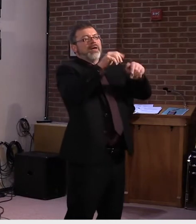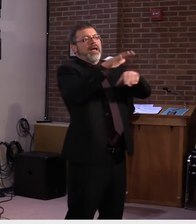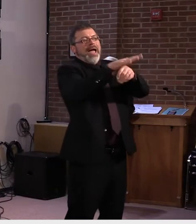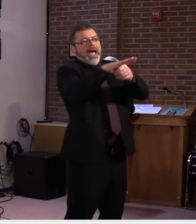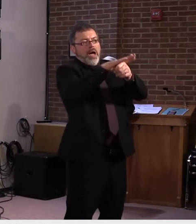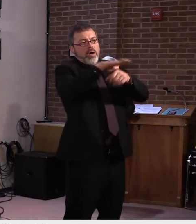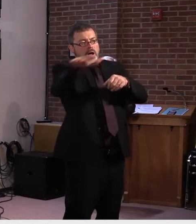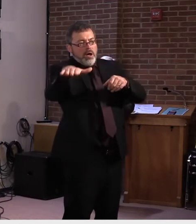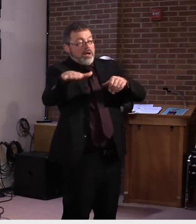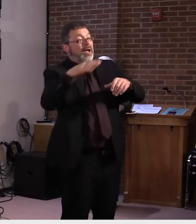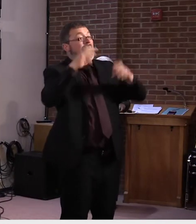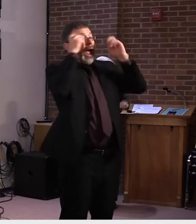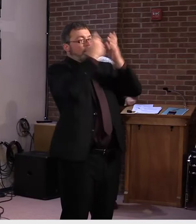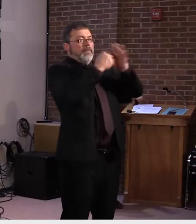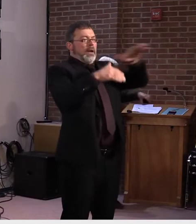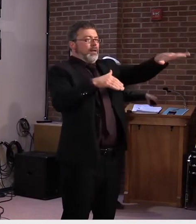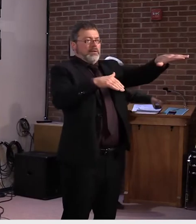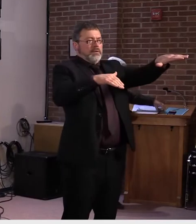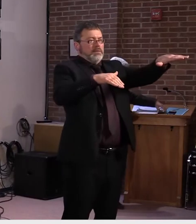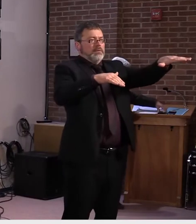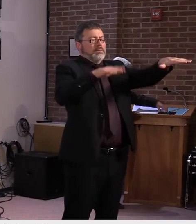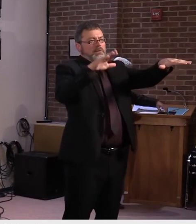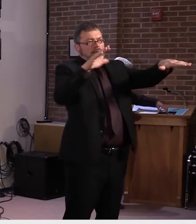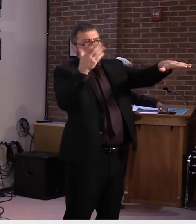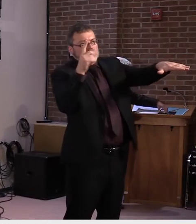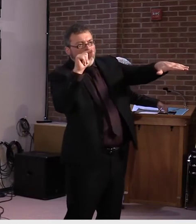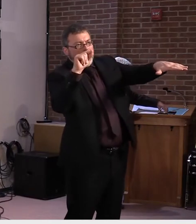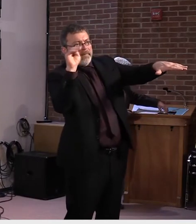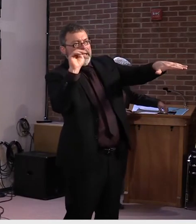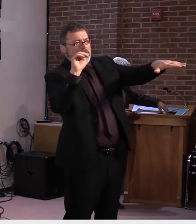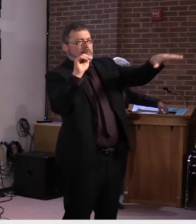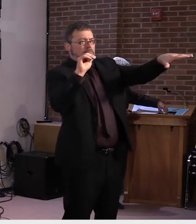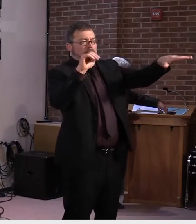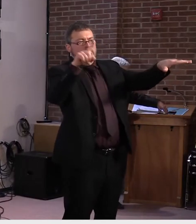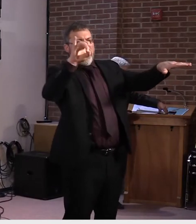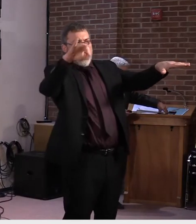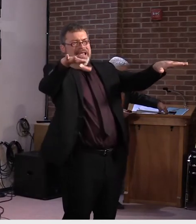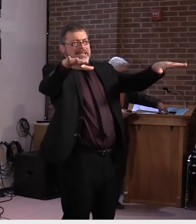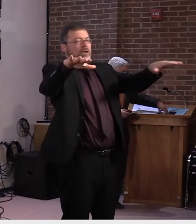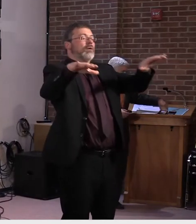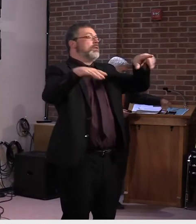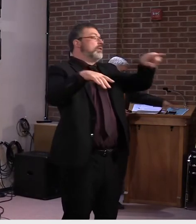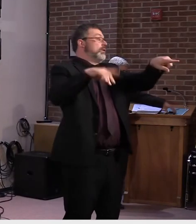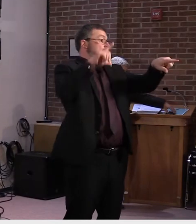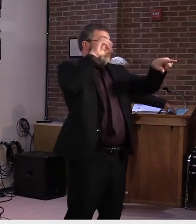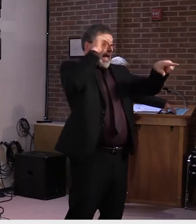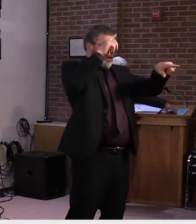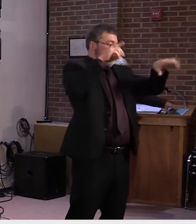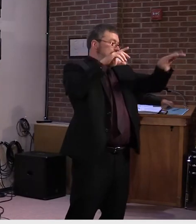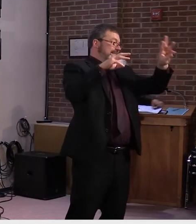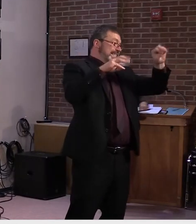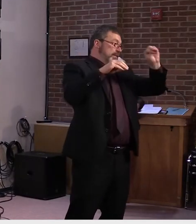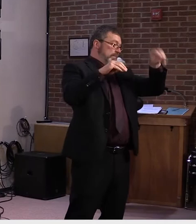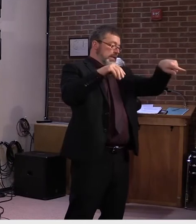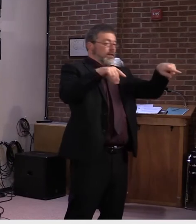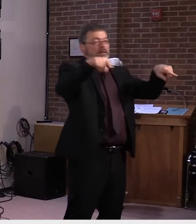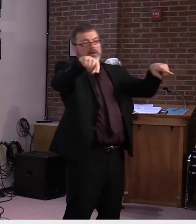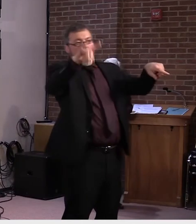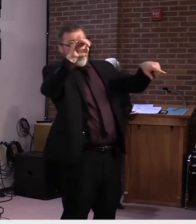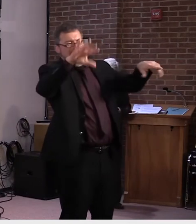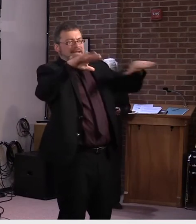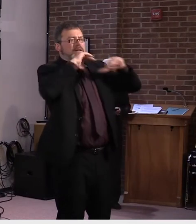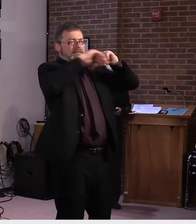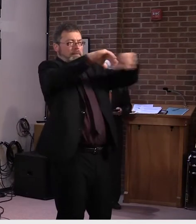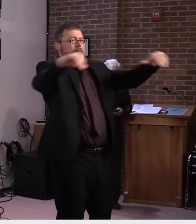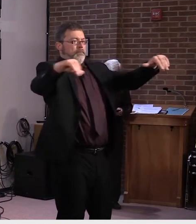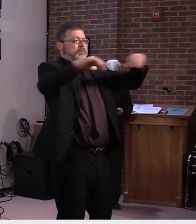out, that I, don't believe there's a $60 million gap in the Ed Fund, uh, at this point in time. Um, we, we think we're going to progress.